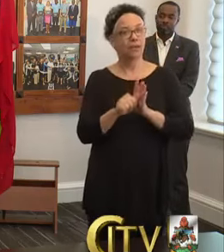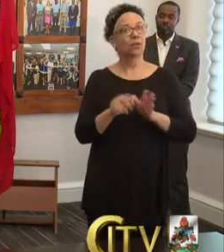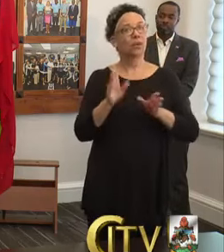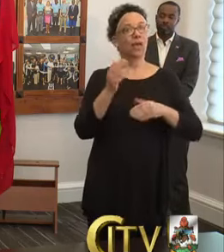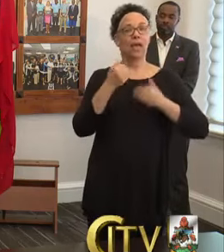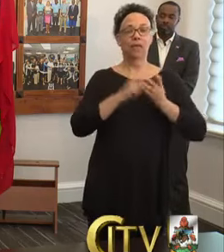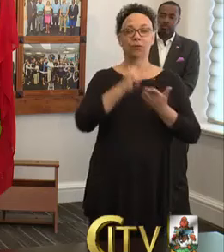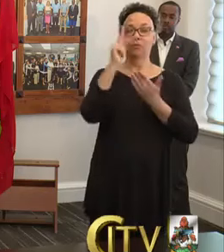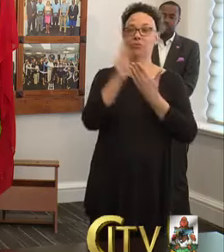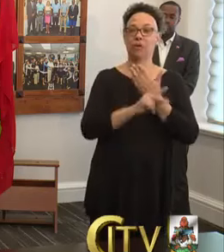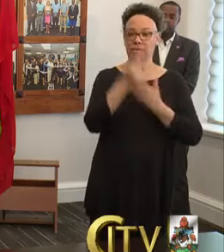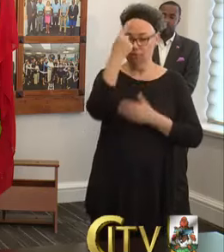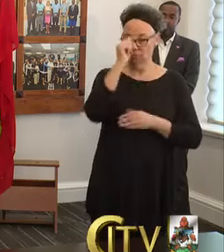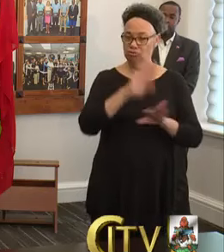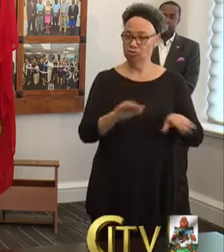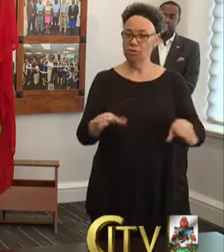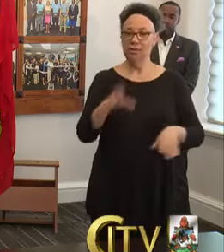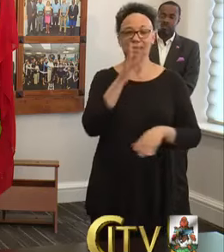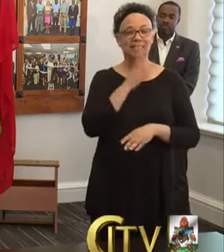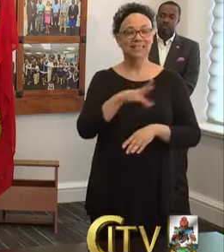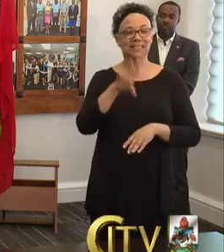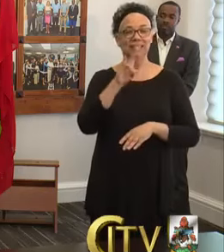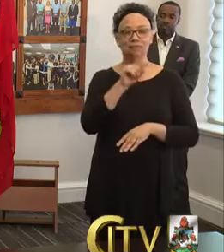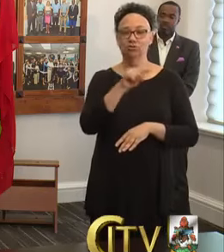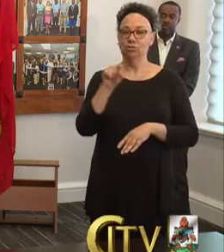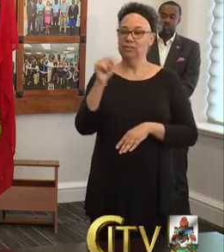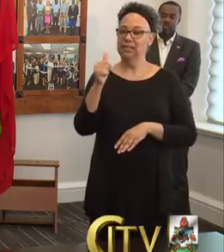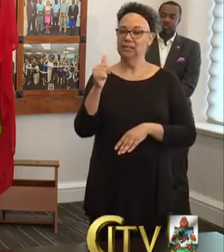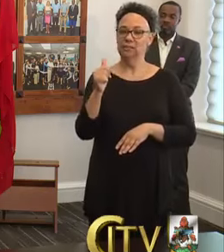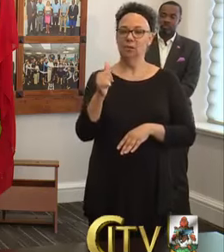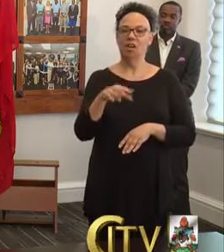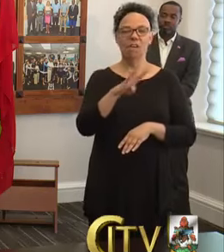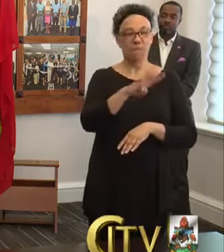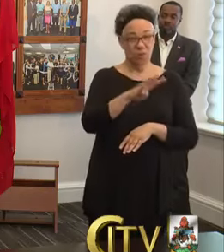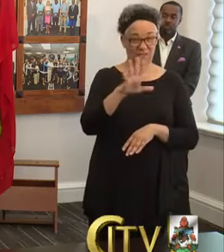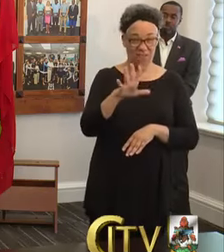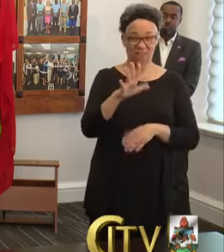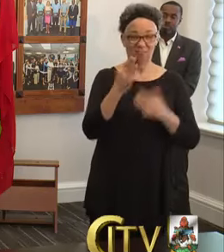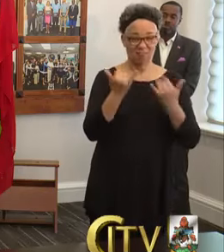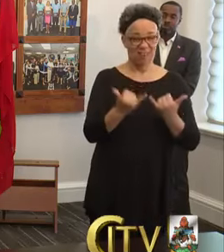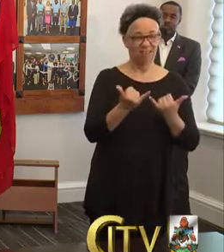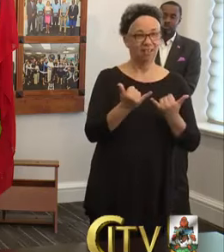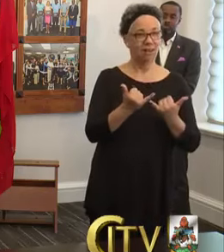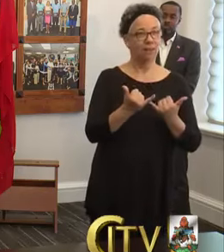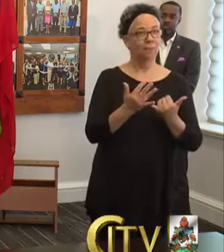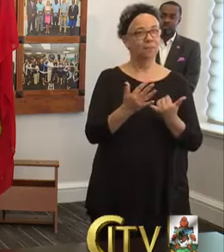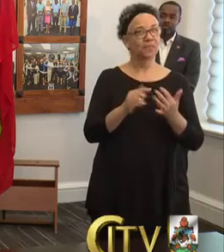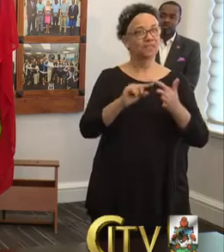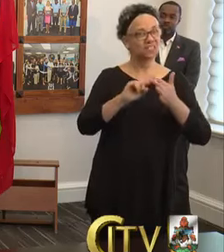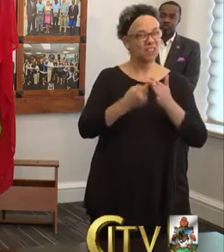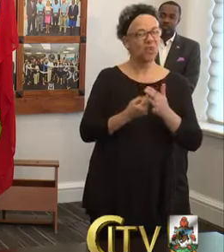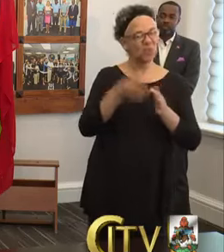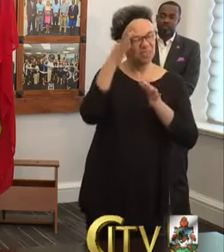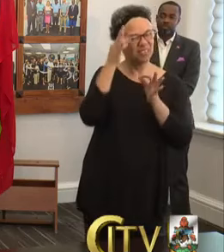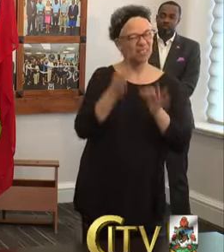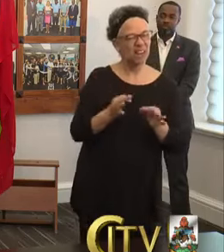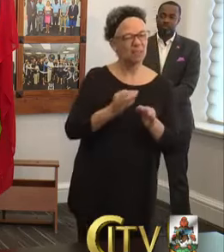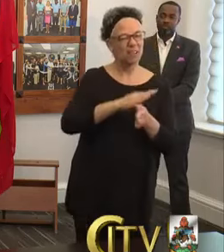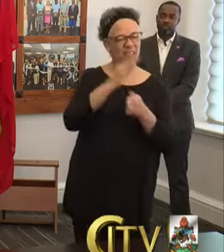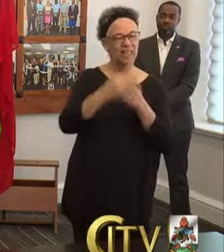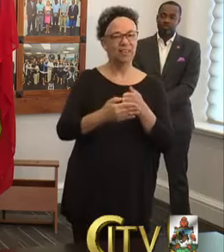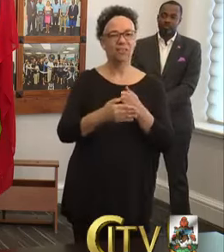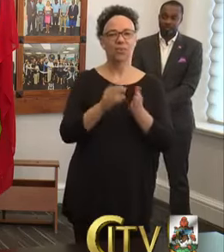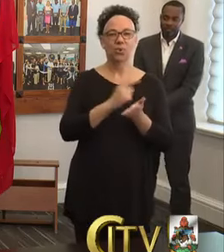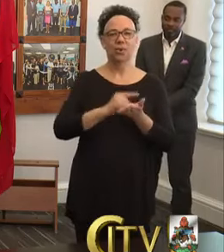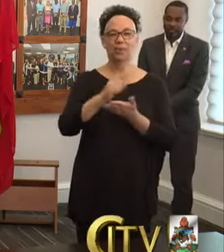to 10 years old, currently 45 of them altogether. The start of this program is forthcoming and will be decided by the end of the week. Thank